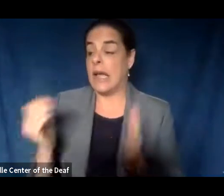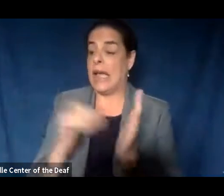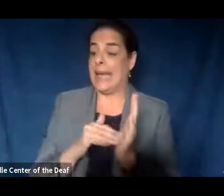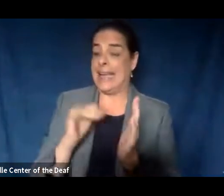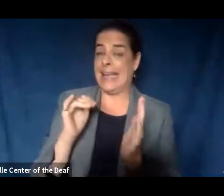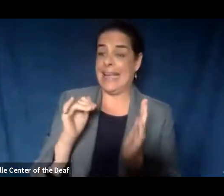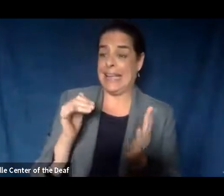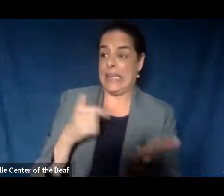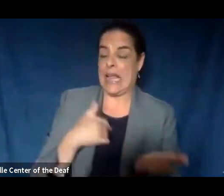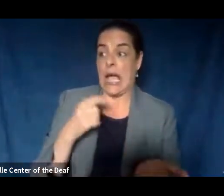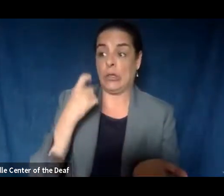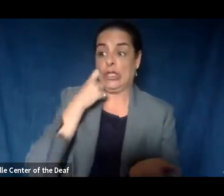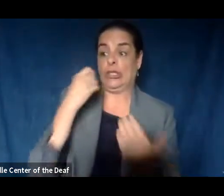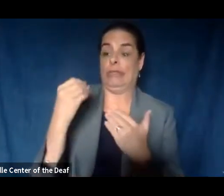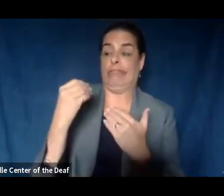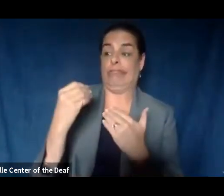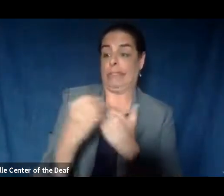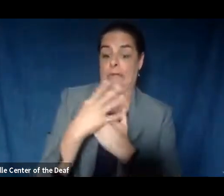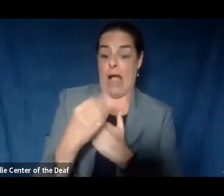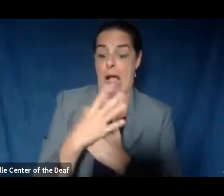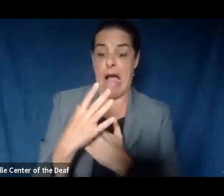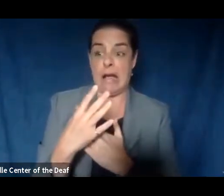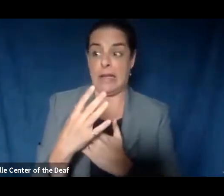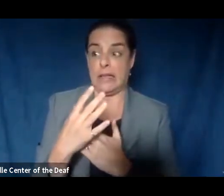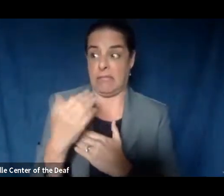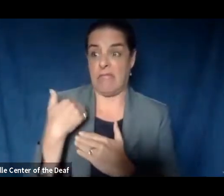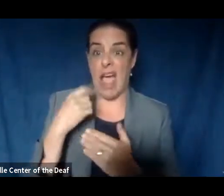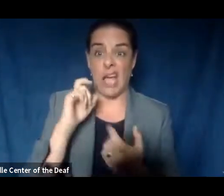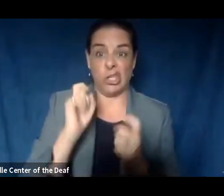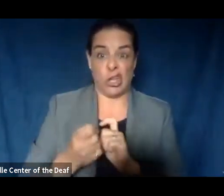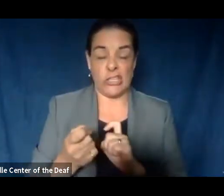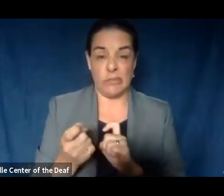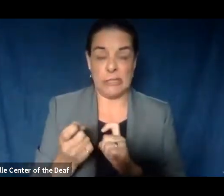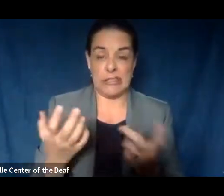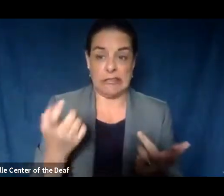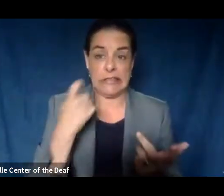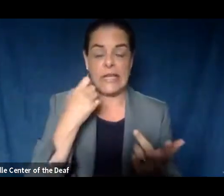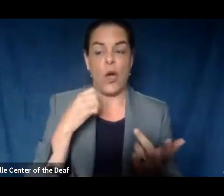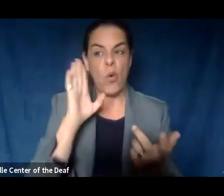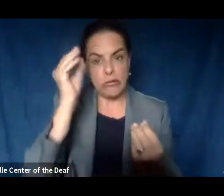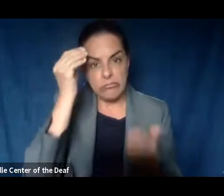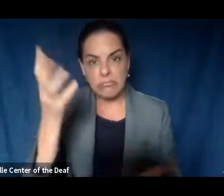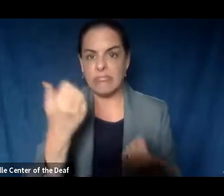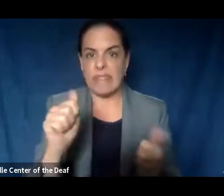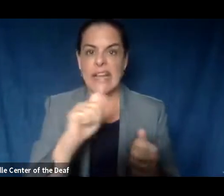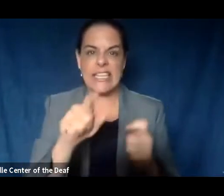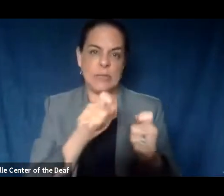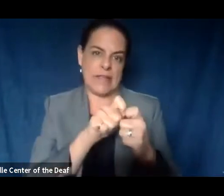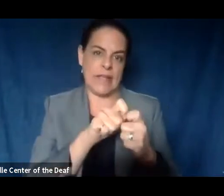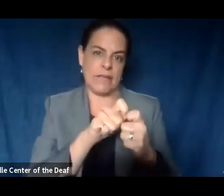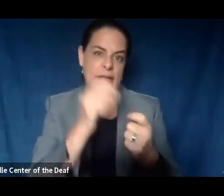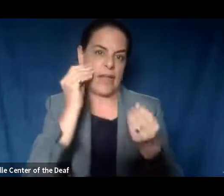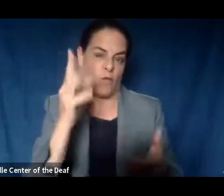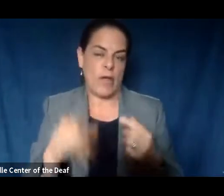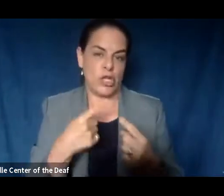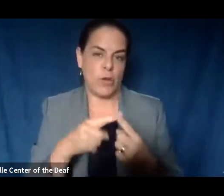– I was just advised that there was an adjustment made. We can get back to you with any specifics regarding that.